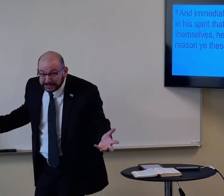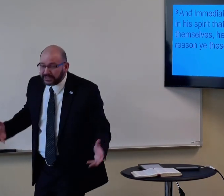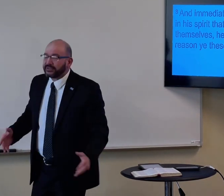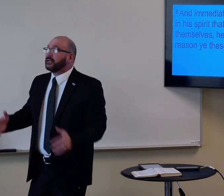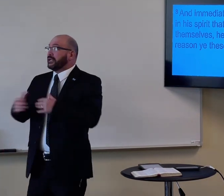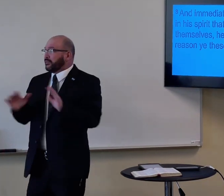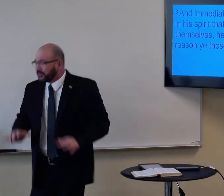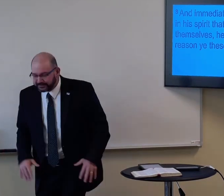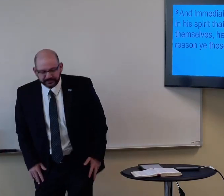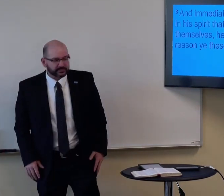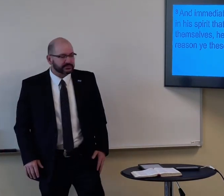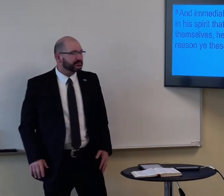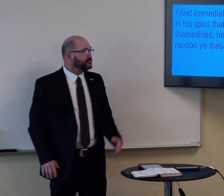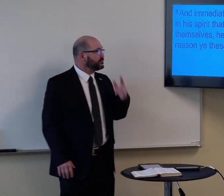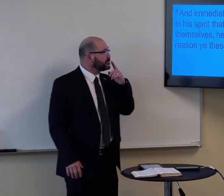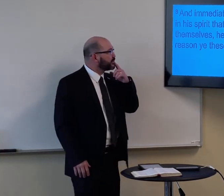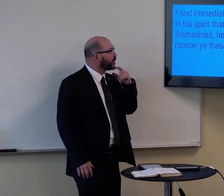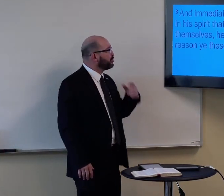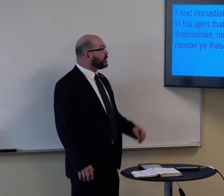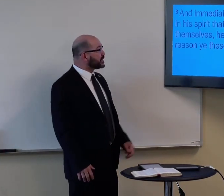maybe they're really afraid. You know,